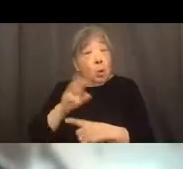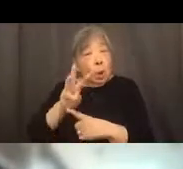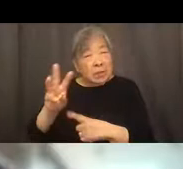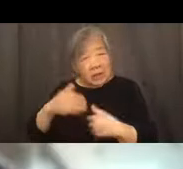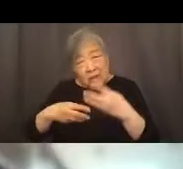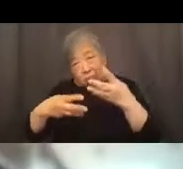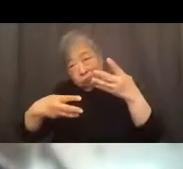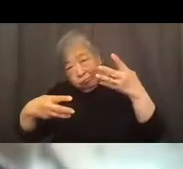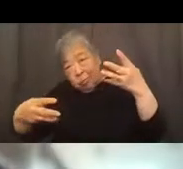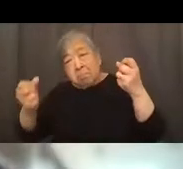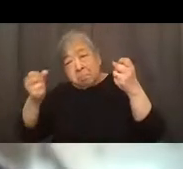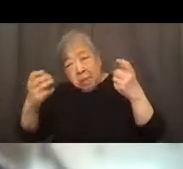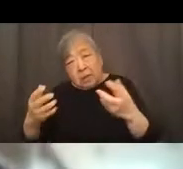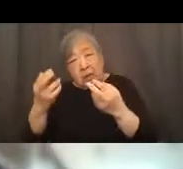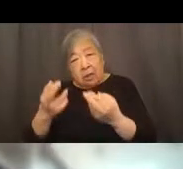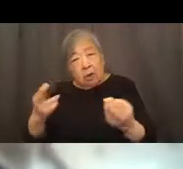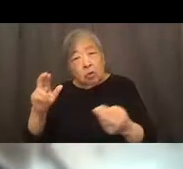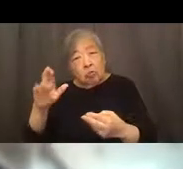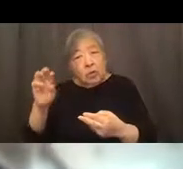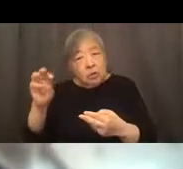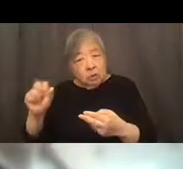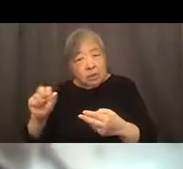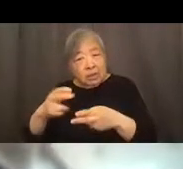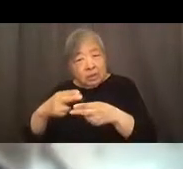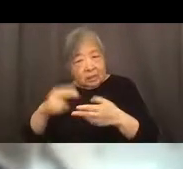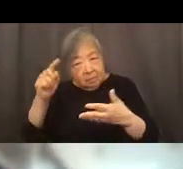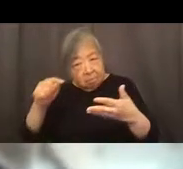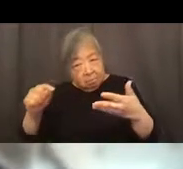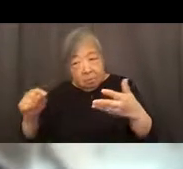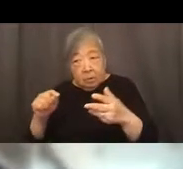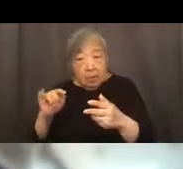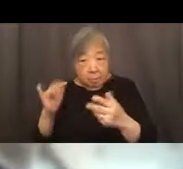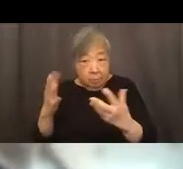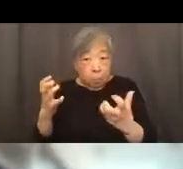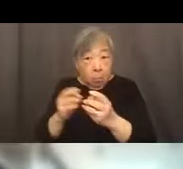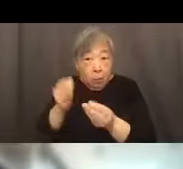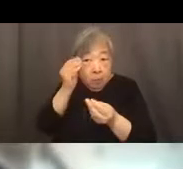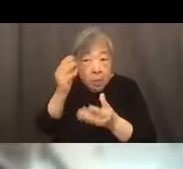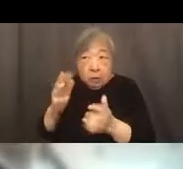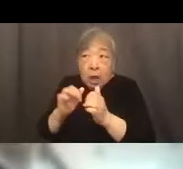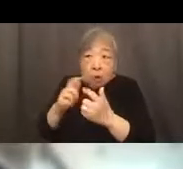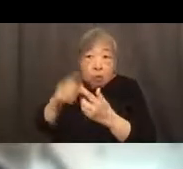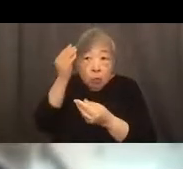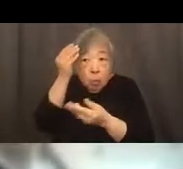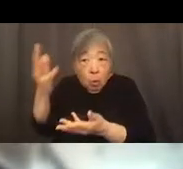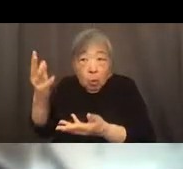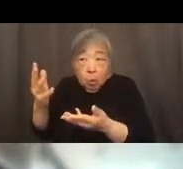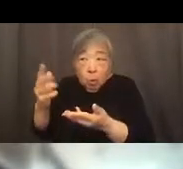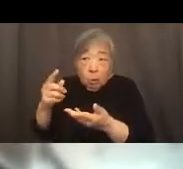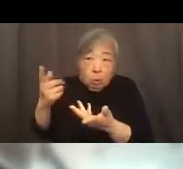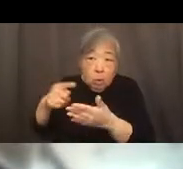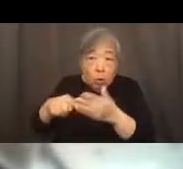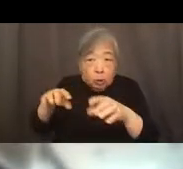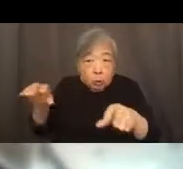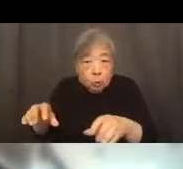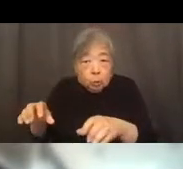available, um, to persons who want more information about how to report and what to do, um, and